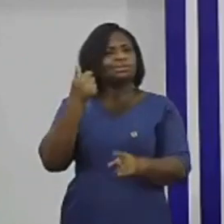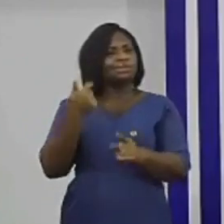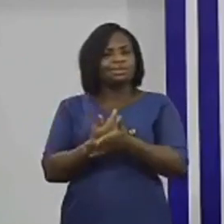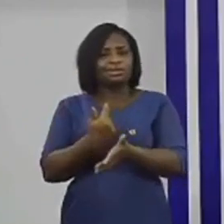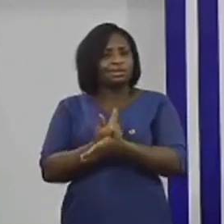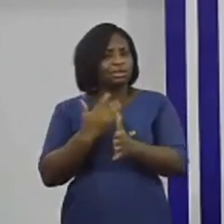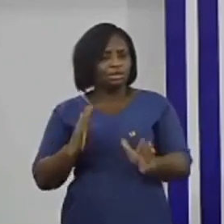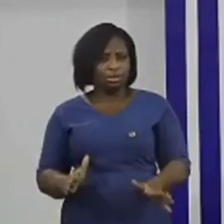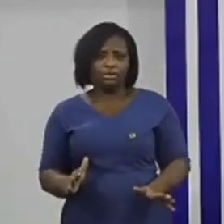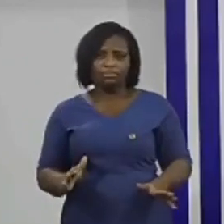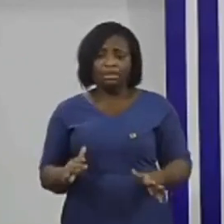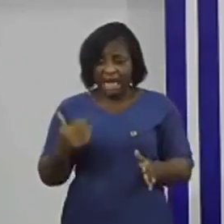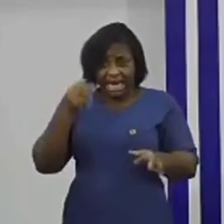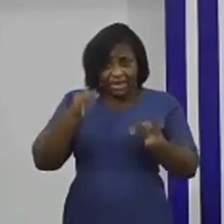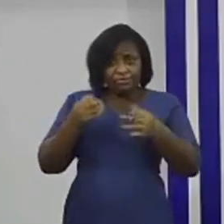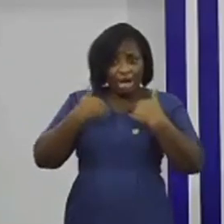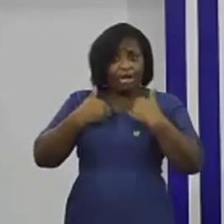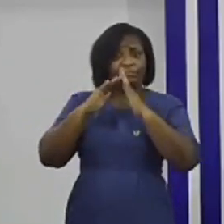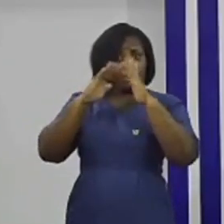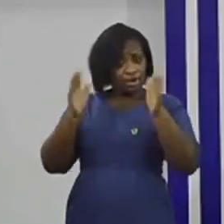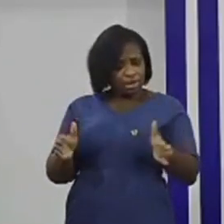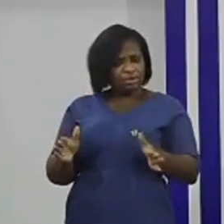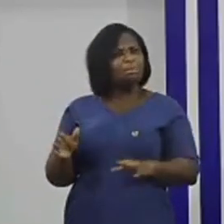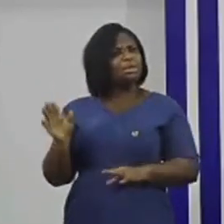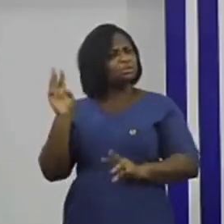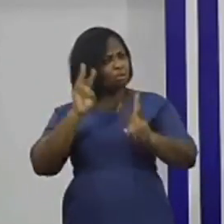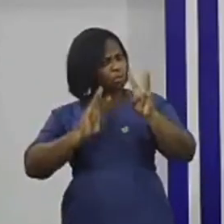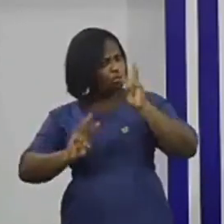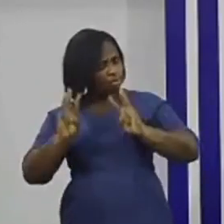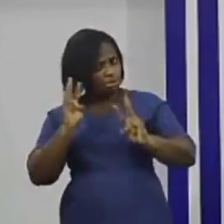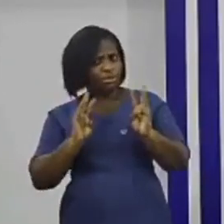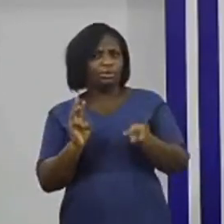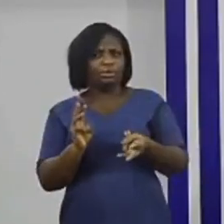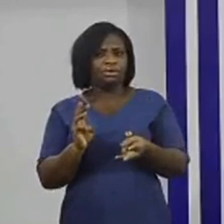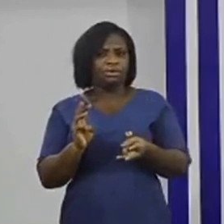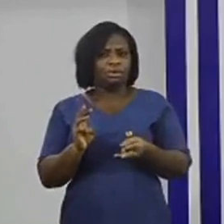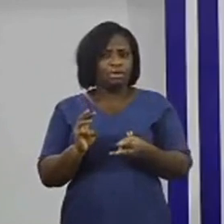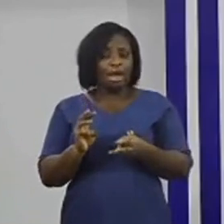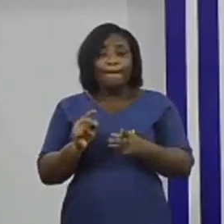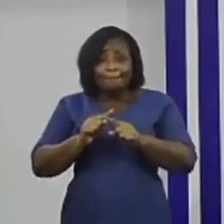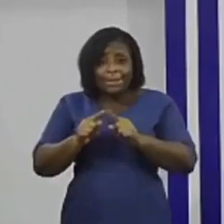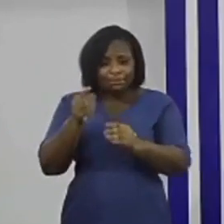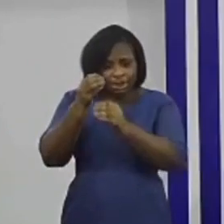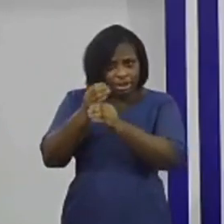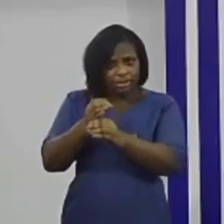Landlords must also be wary of potential tenants from foreign countries.